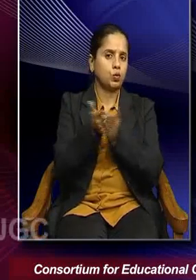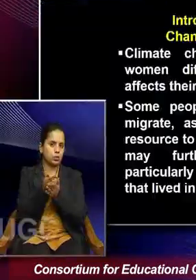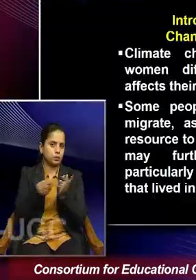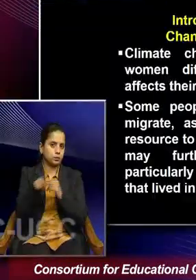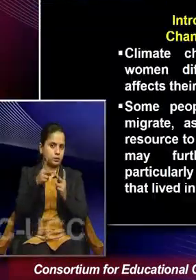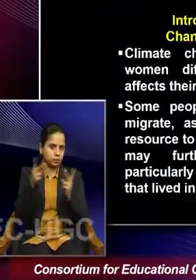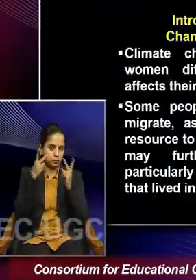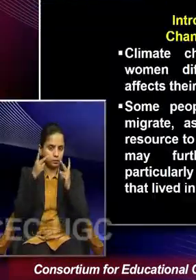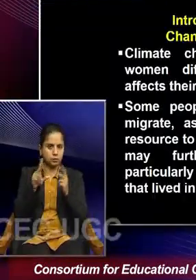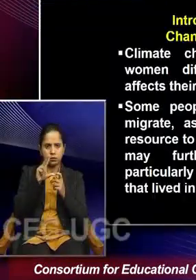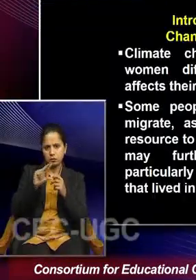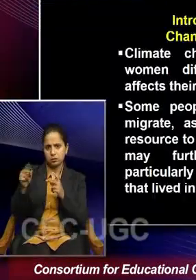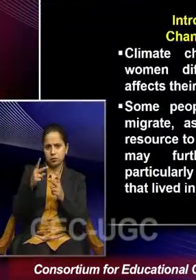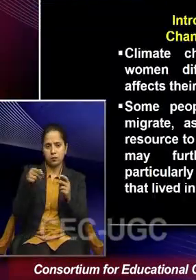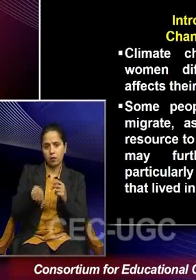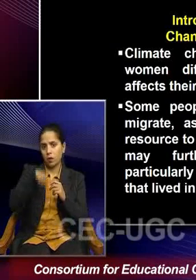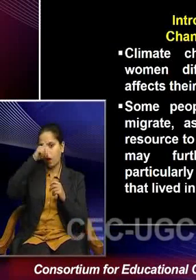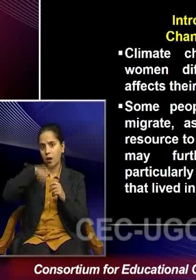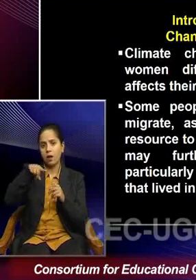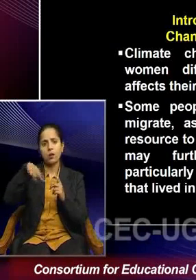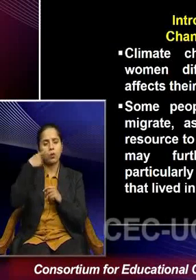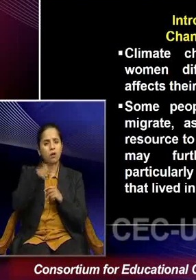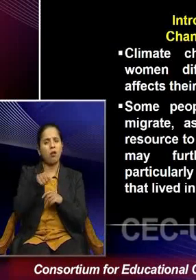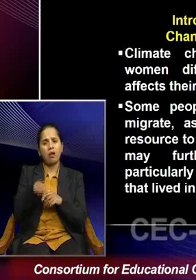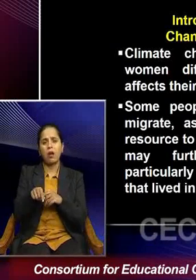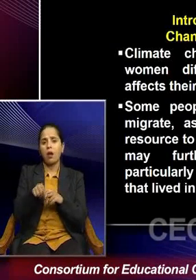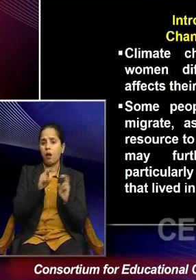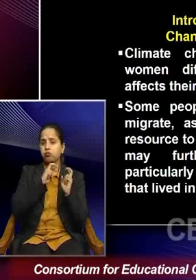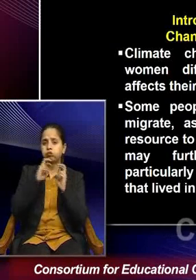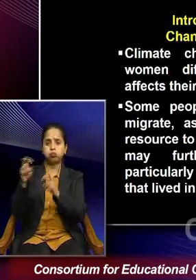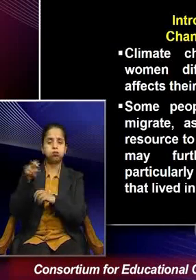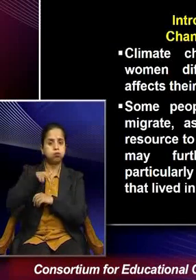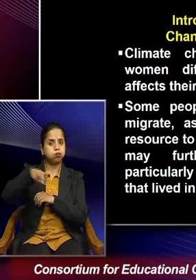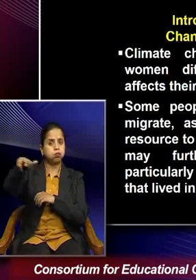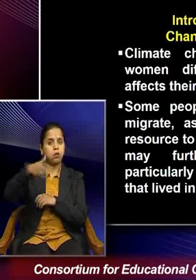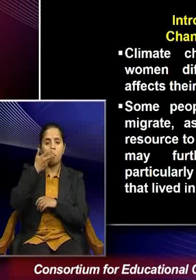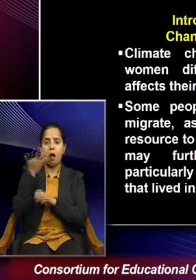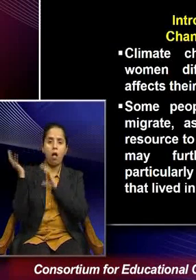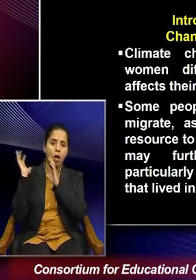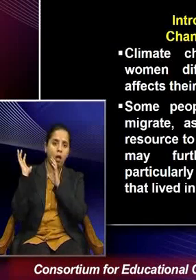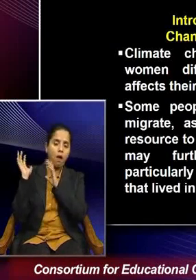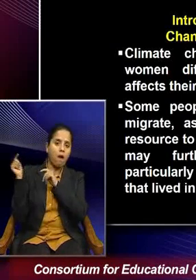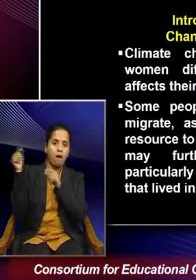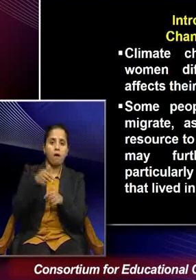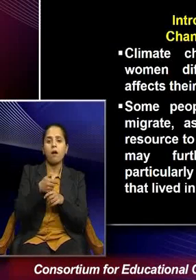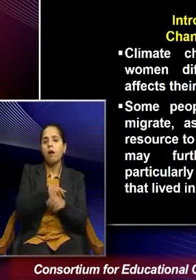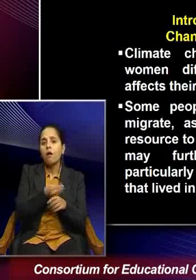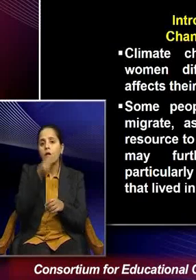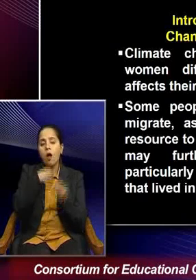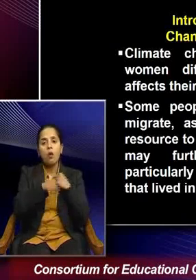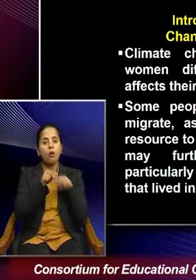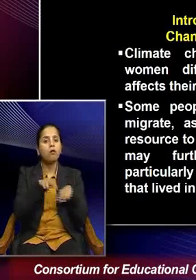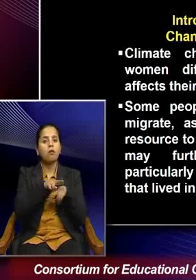say for example, India who have to, you know, travel long distances to fetch water to feed their family members,